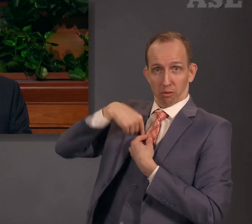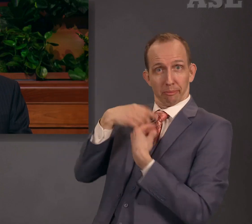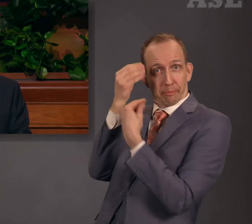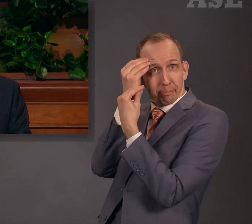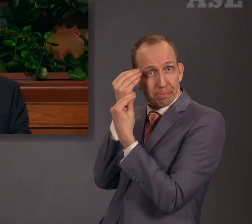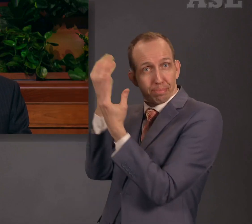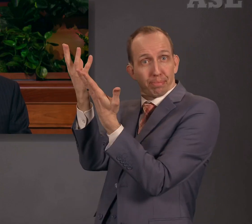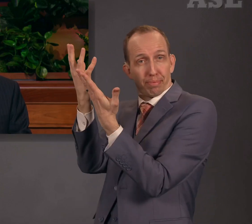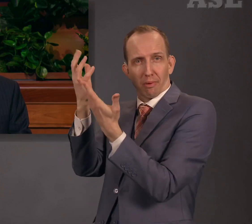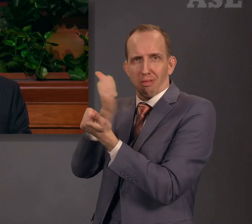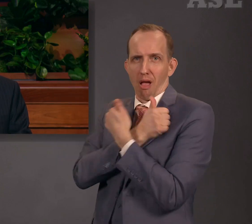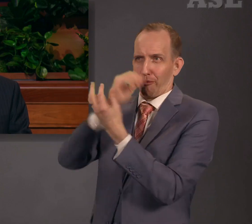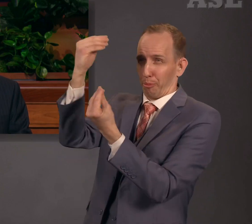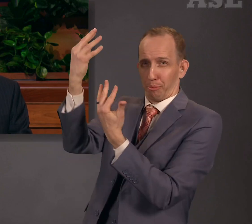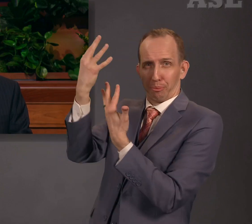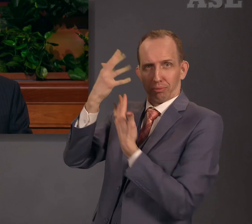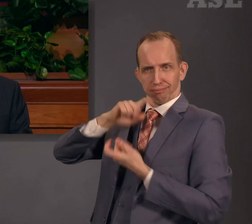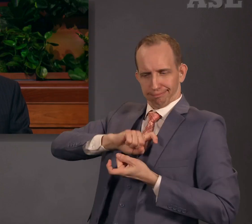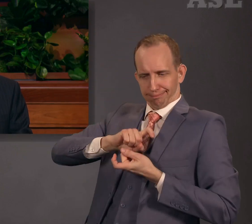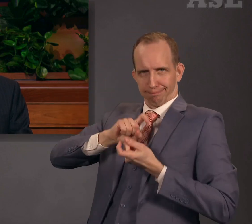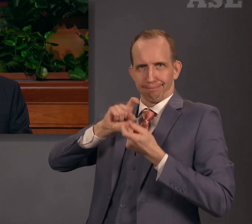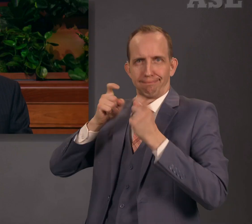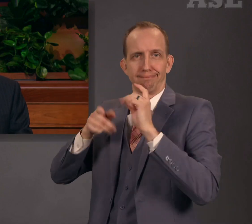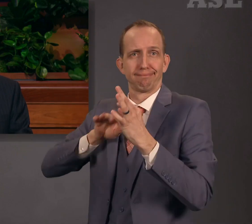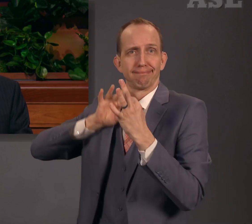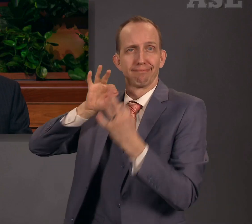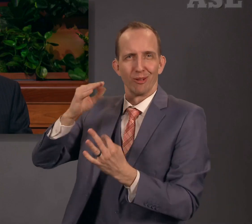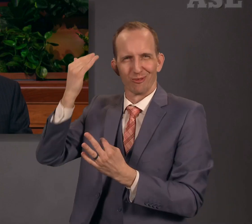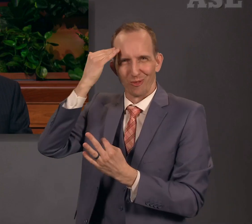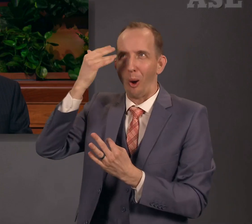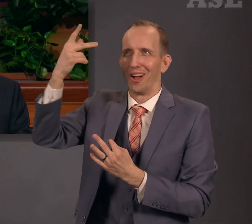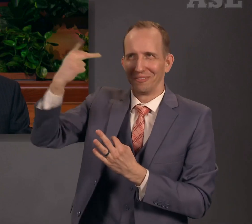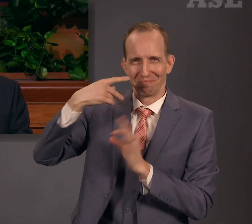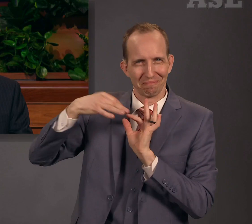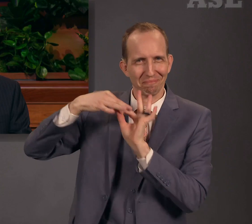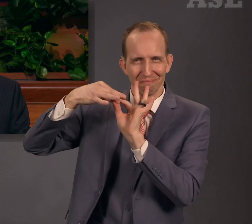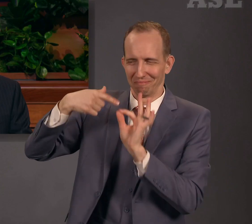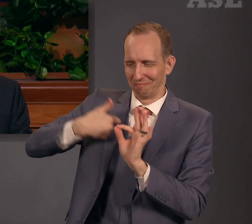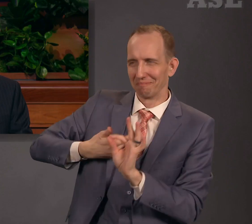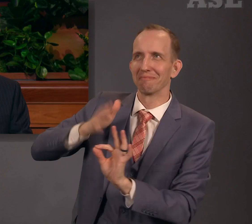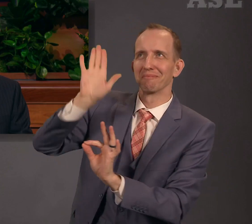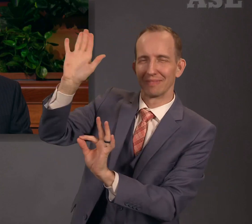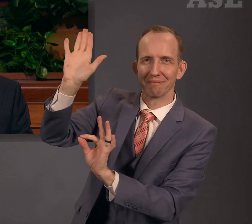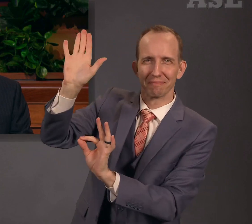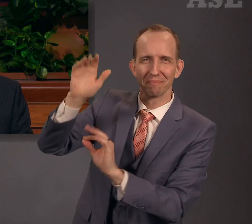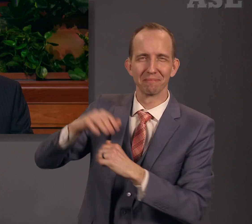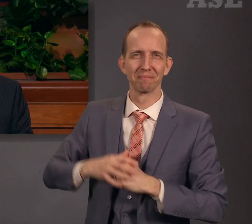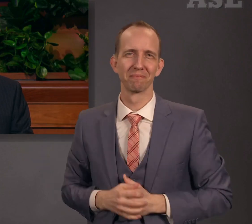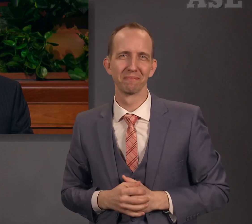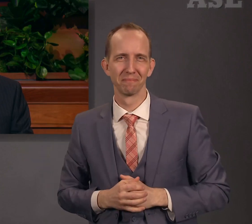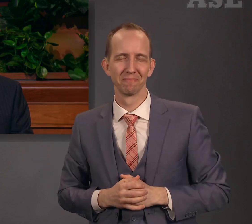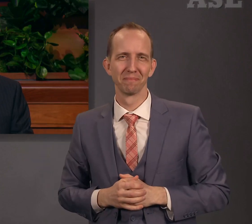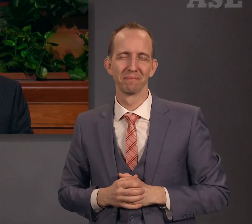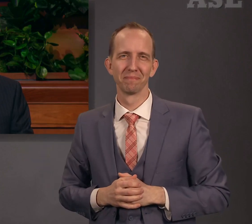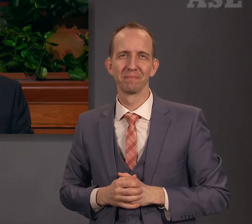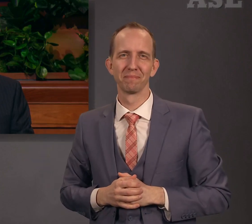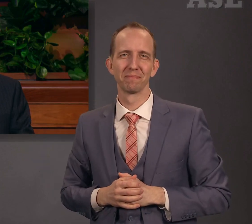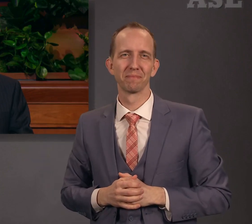love of God perfected. Hereby know we that we are in Him. He that